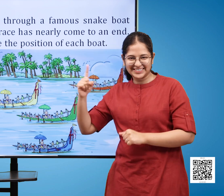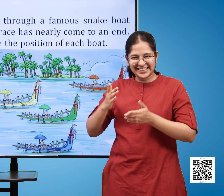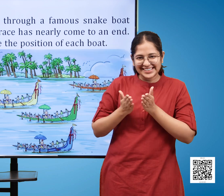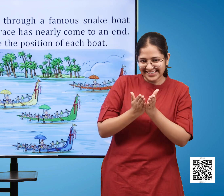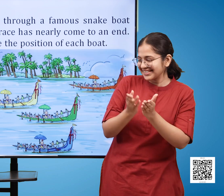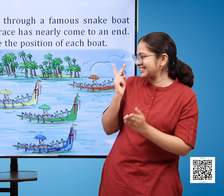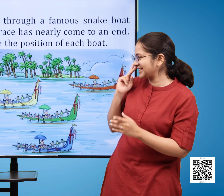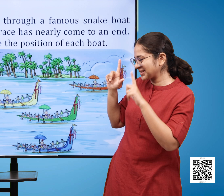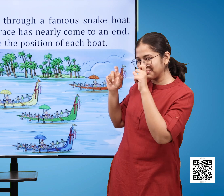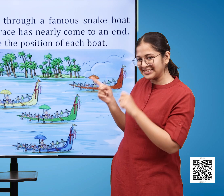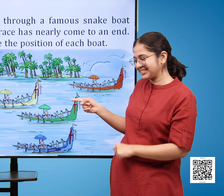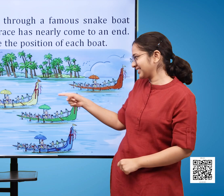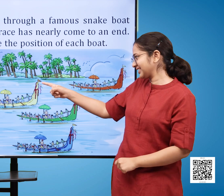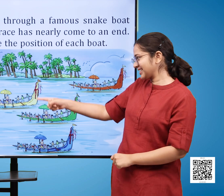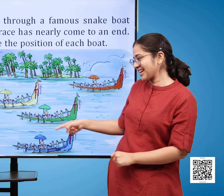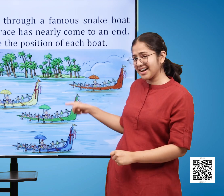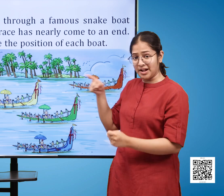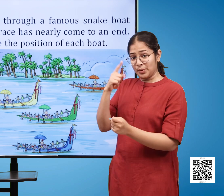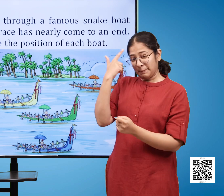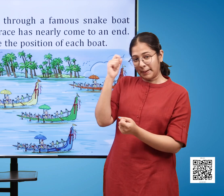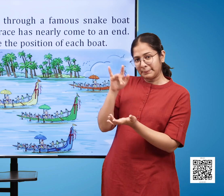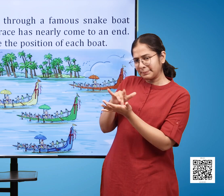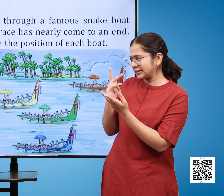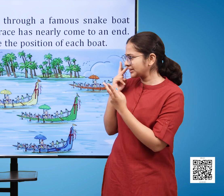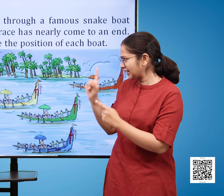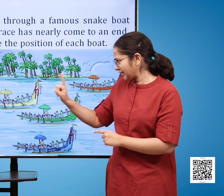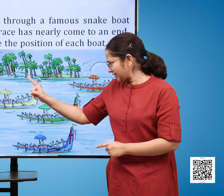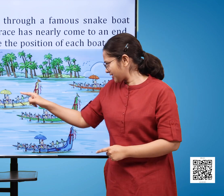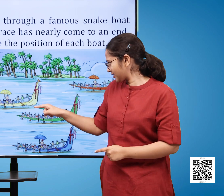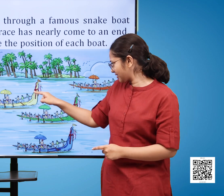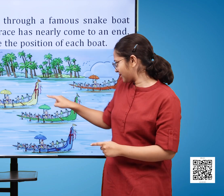a blue colour boat a green colour boat a yellow colour boat